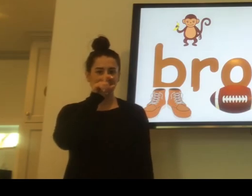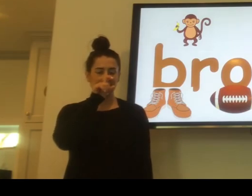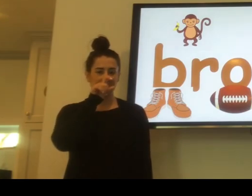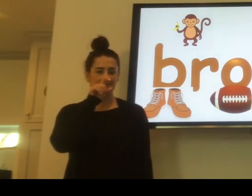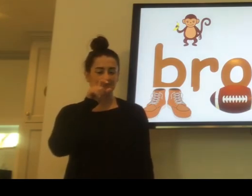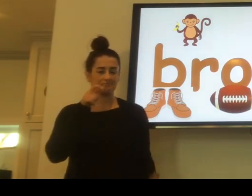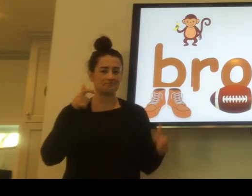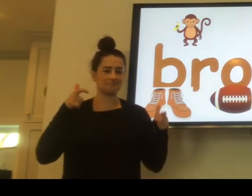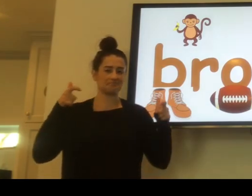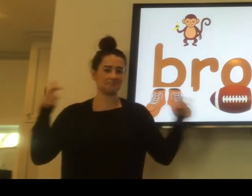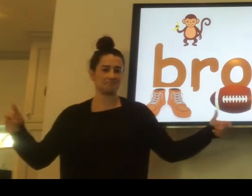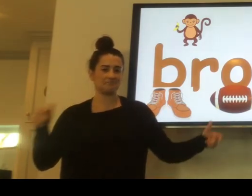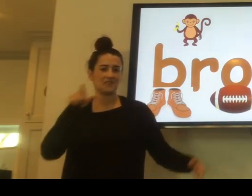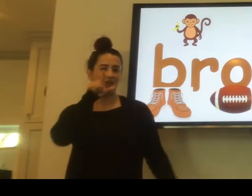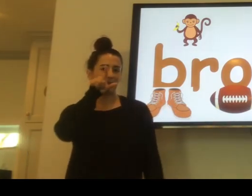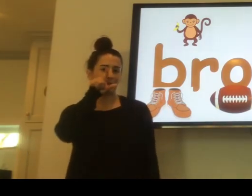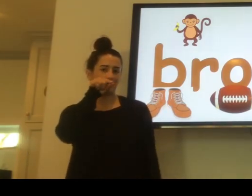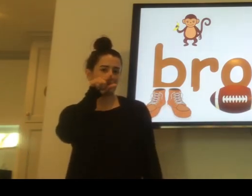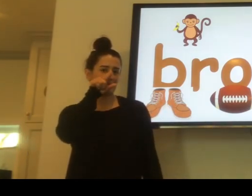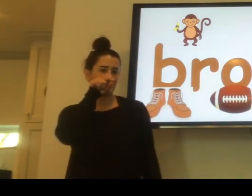Brown. eagles are brown.